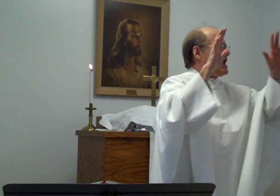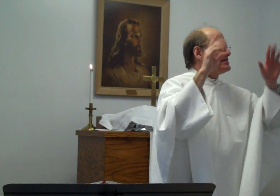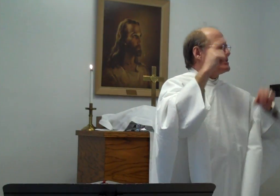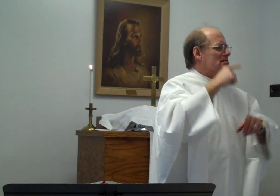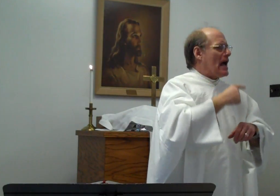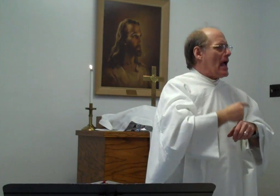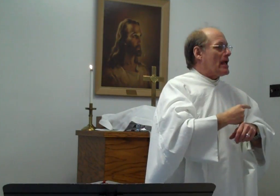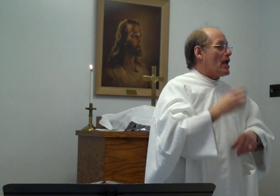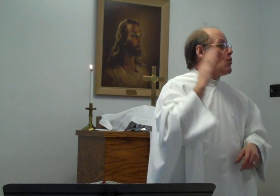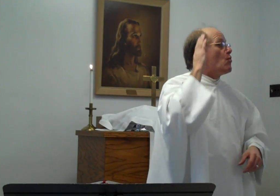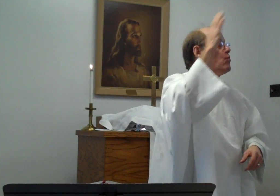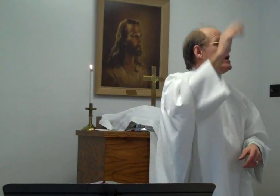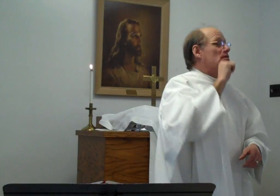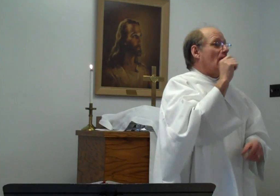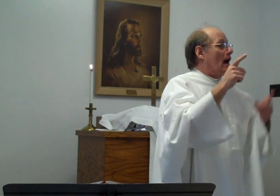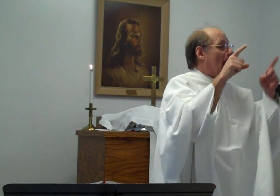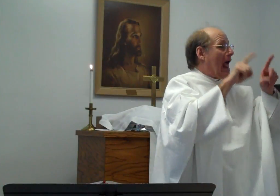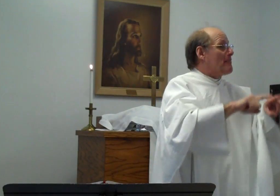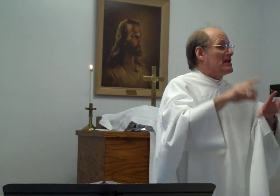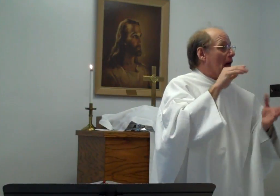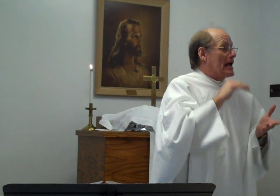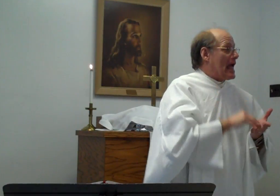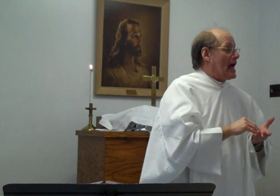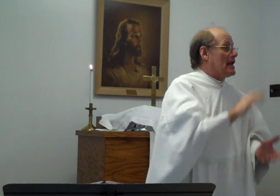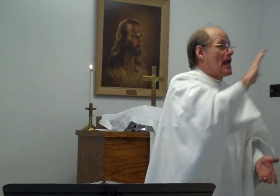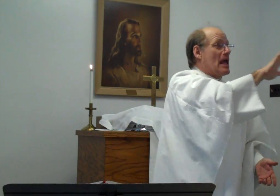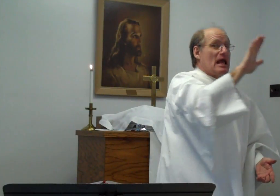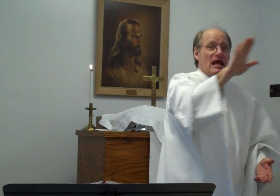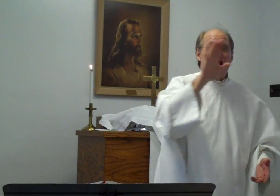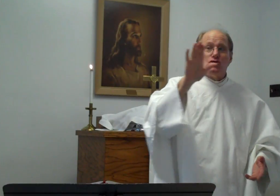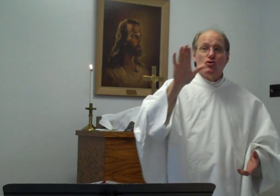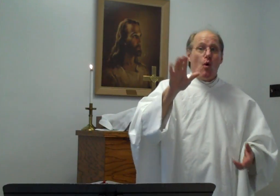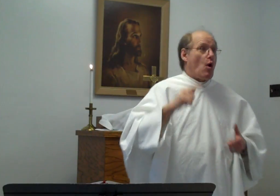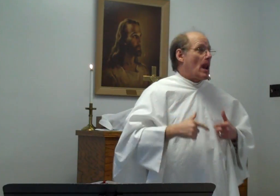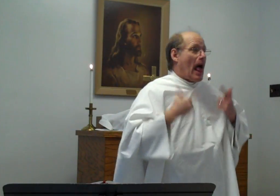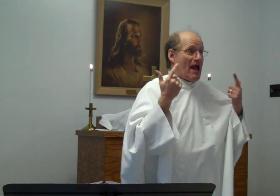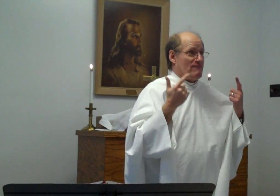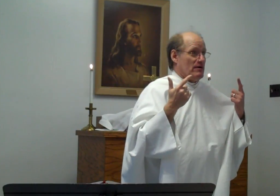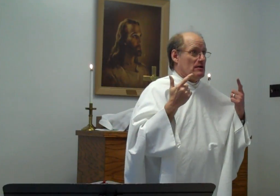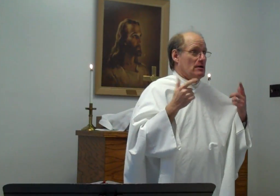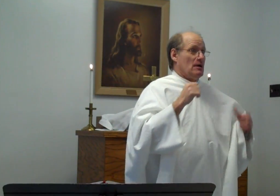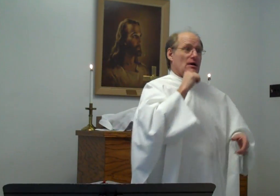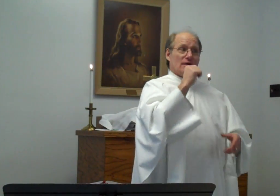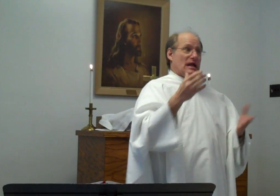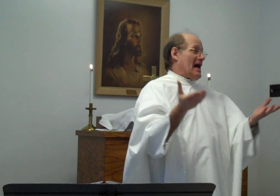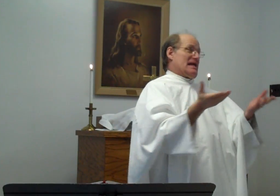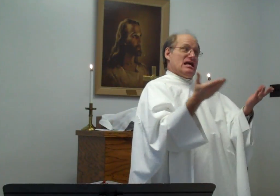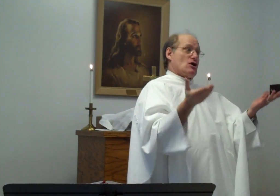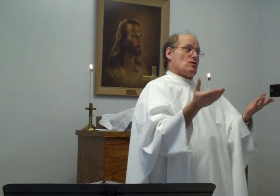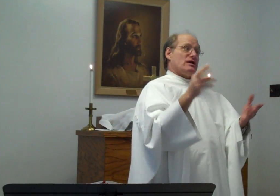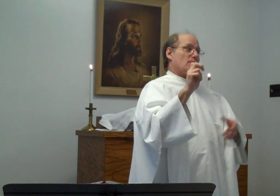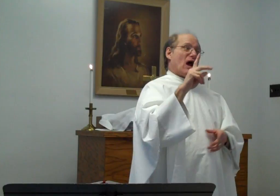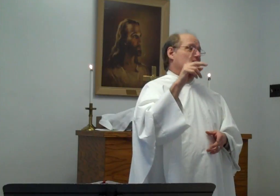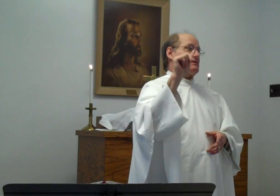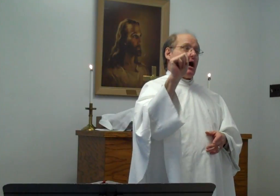amazing day. It will not happen again in your life. Not here in Nebraska.